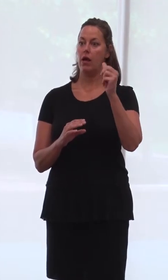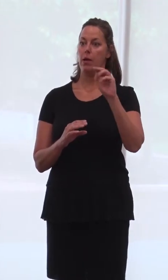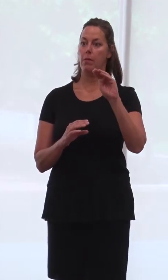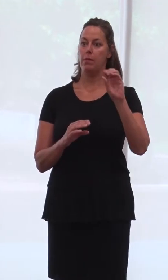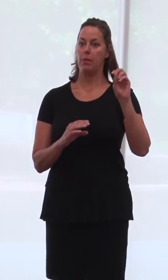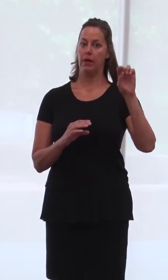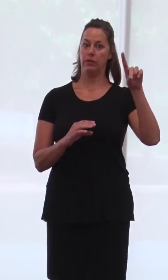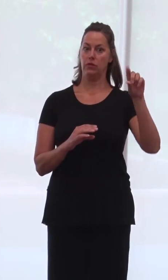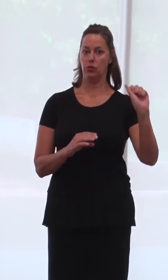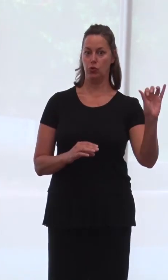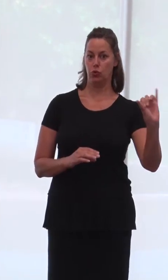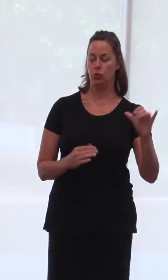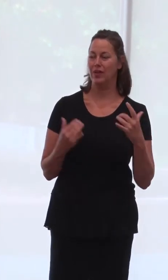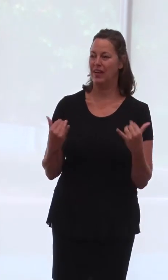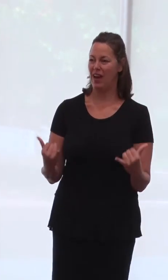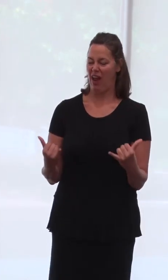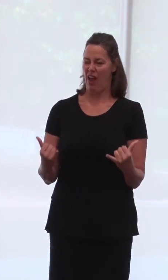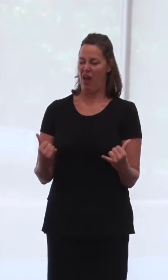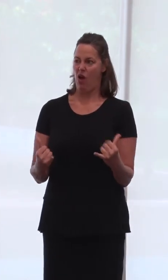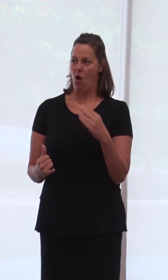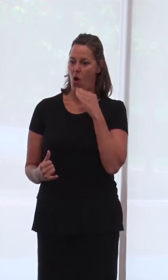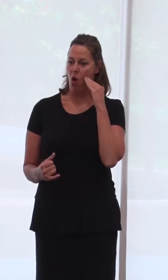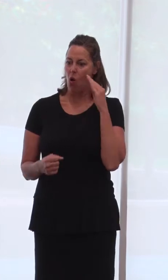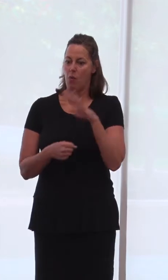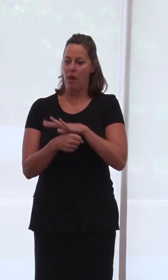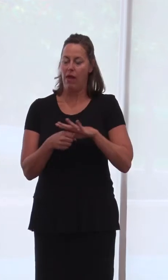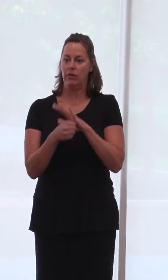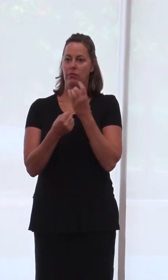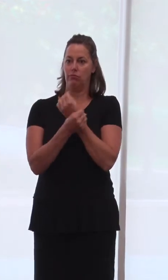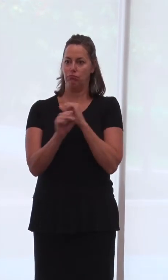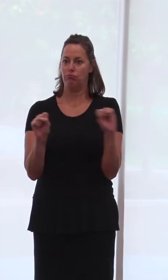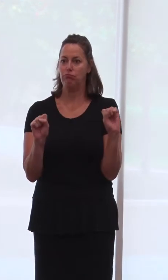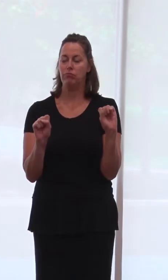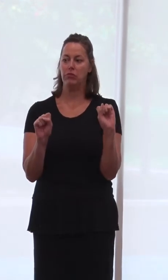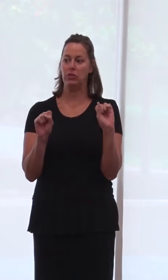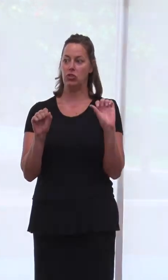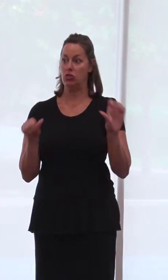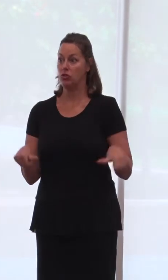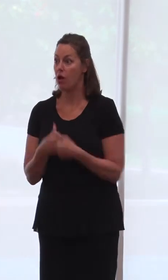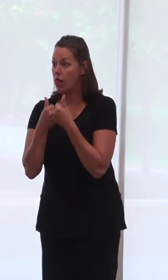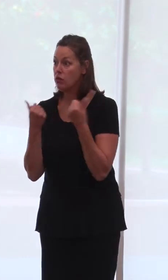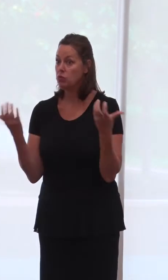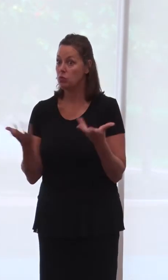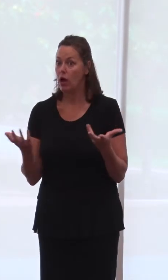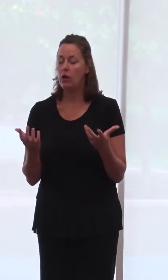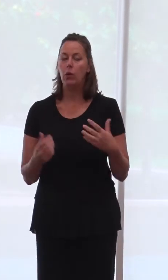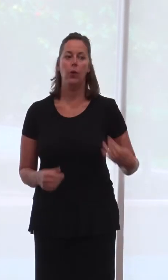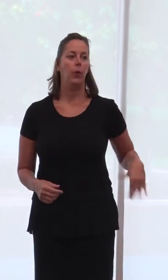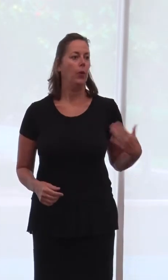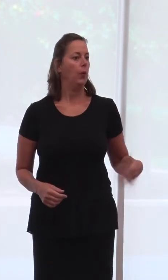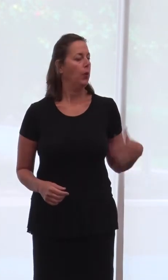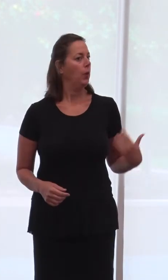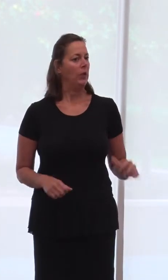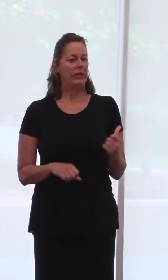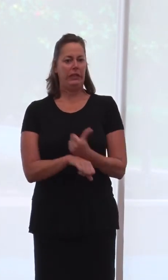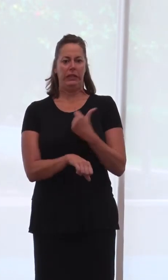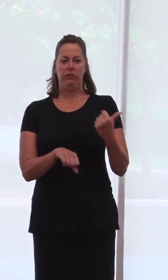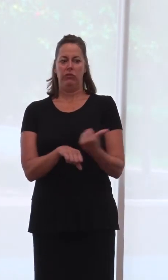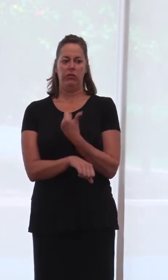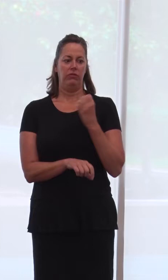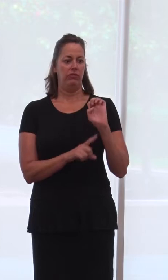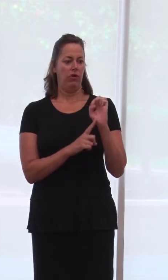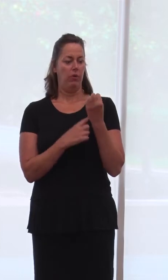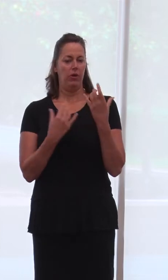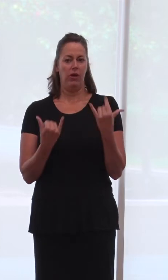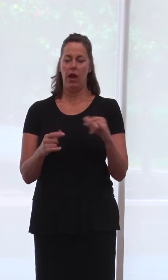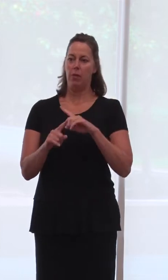face in Homeland Security, and certainly in the counterterrorism space, in this threat environment that we face, is how do we